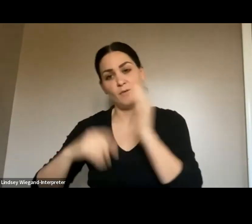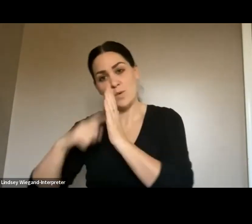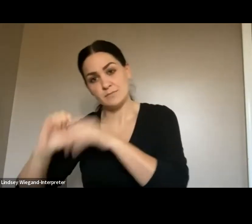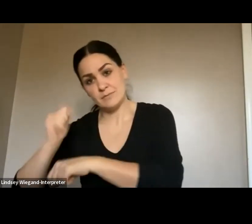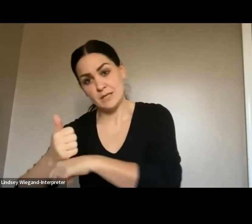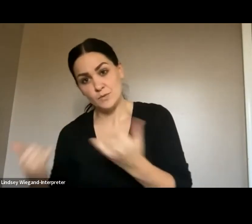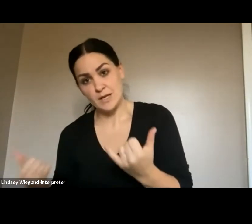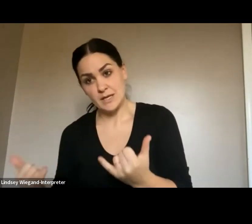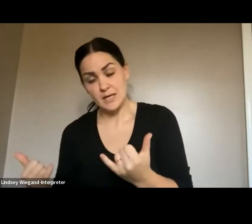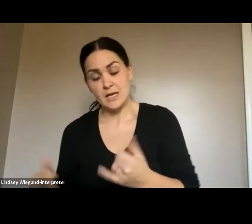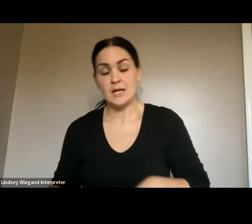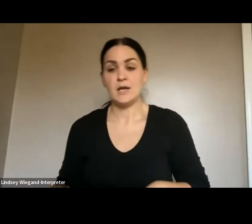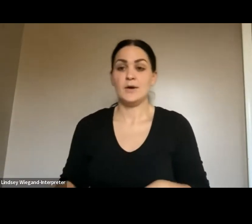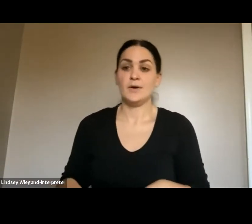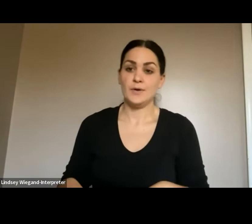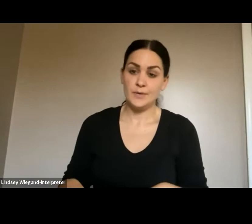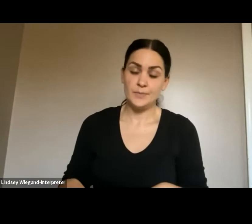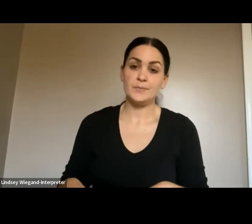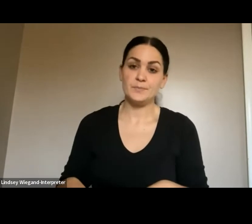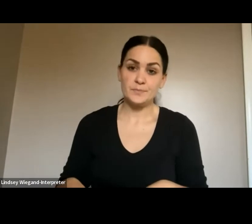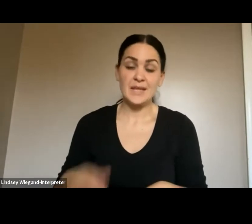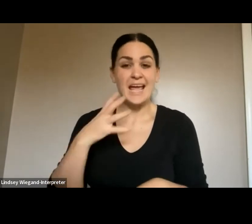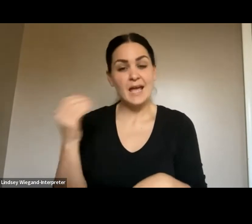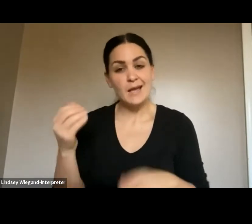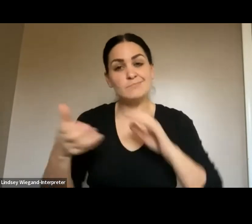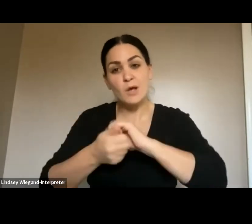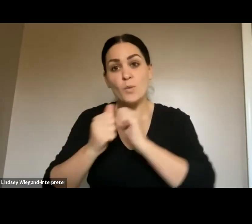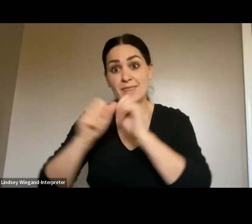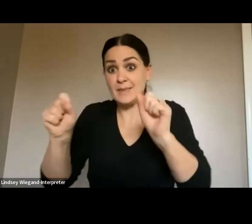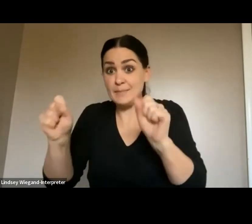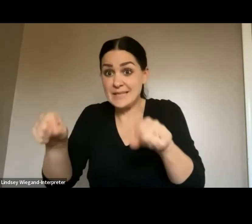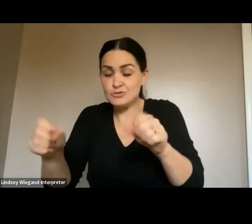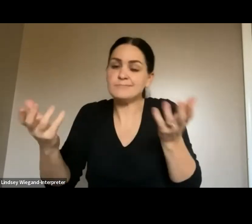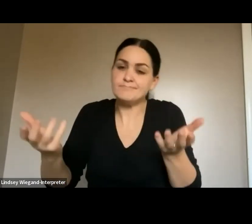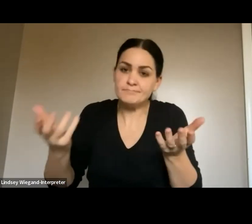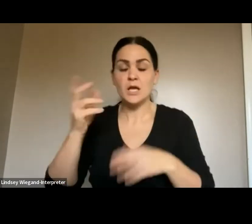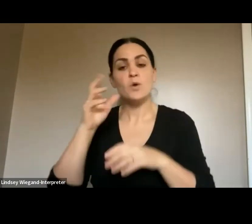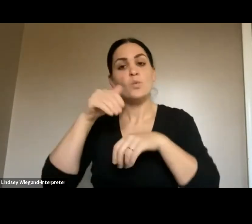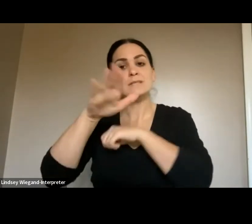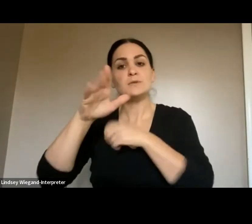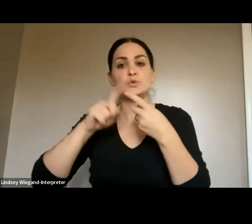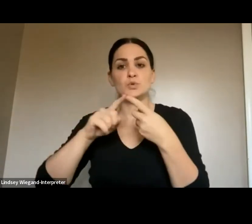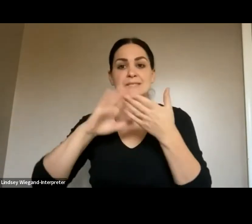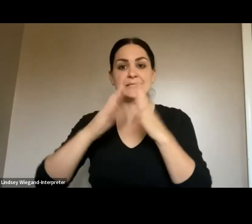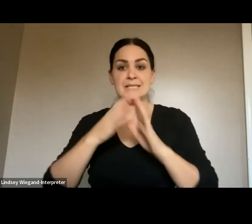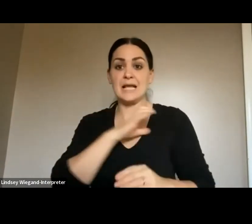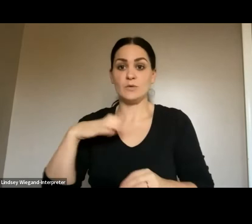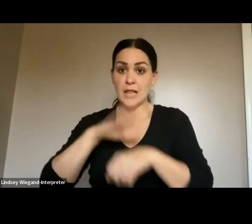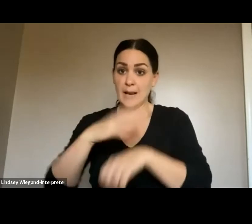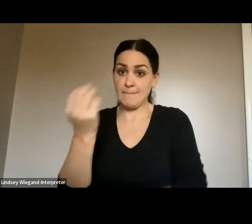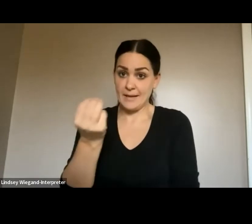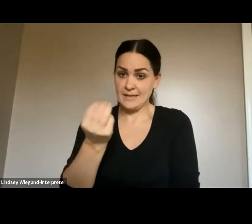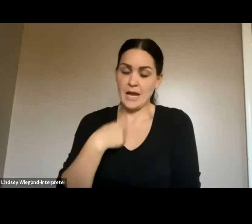potential. And again, it went to city council. It's going to be going to city council on Monday, so I can only get into it so much.